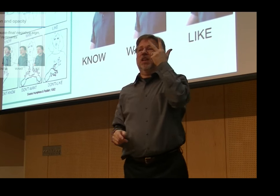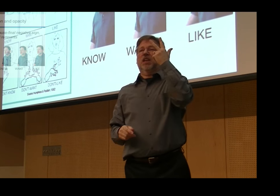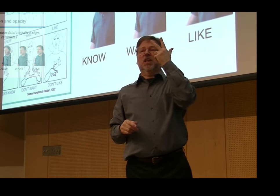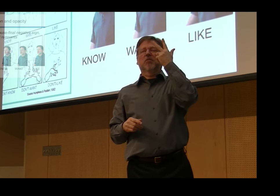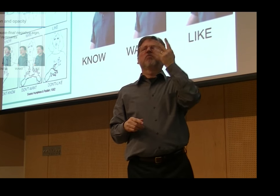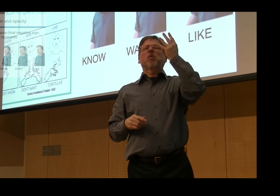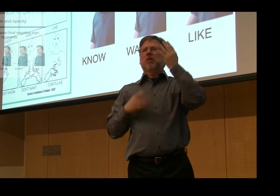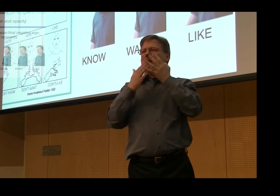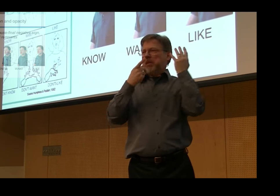produced.